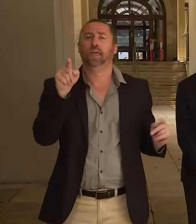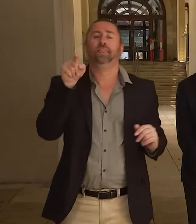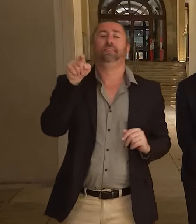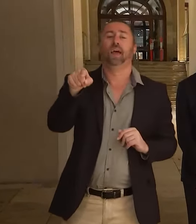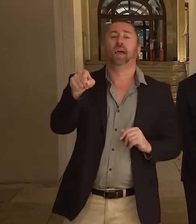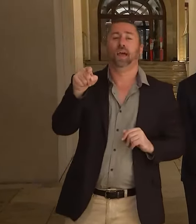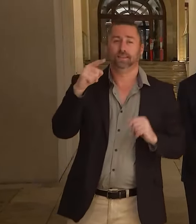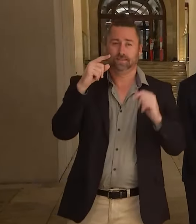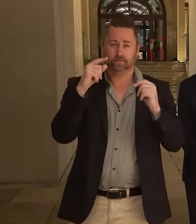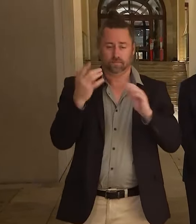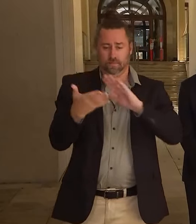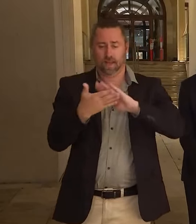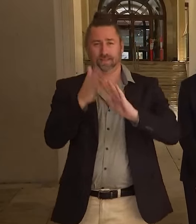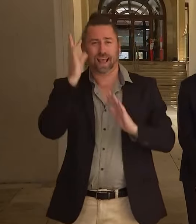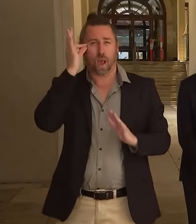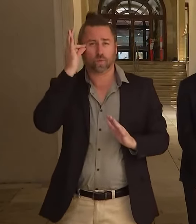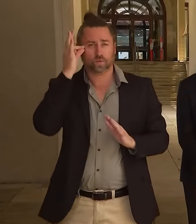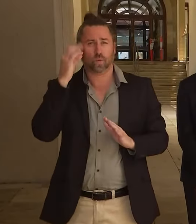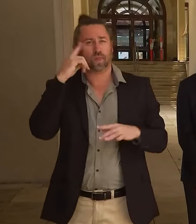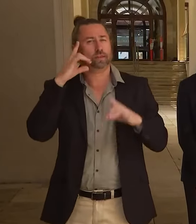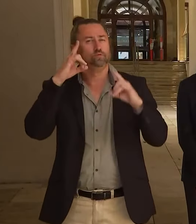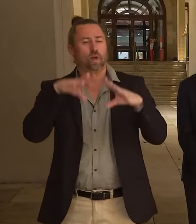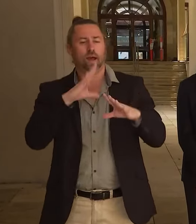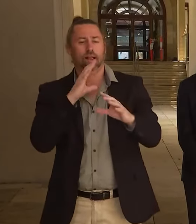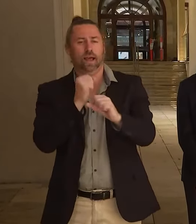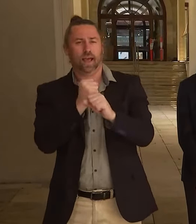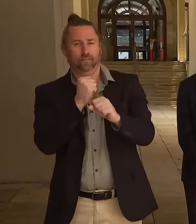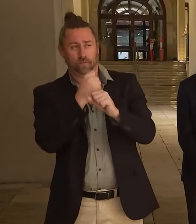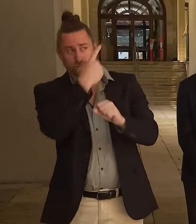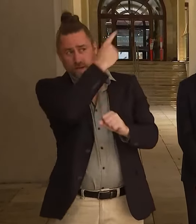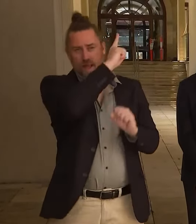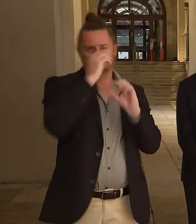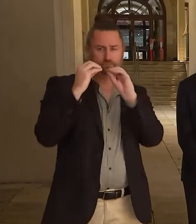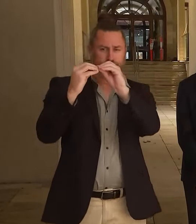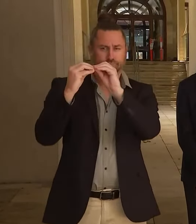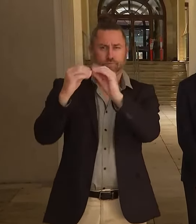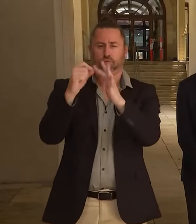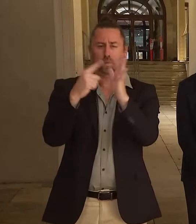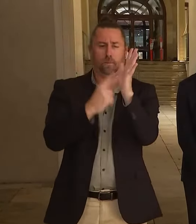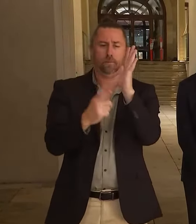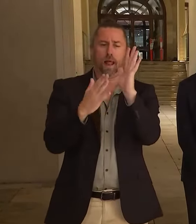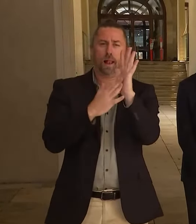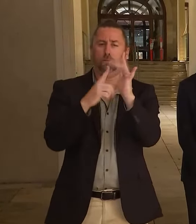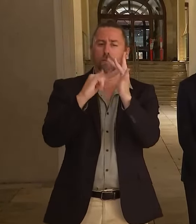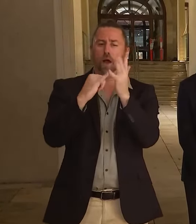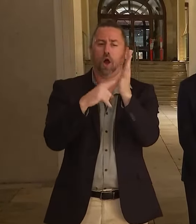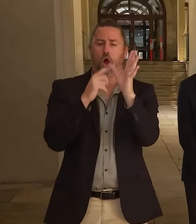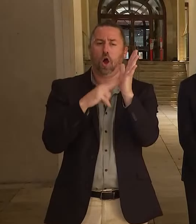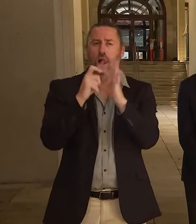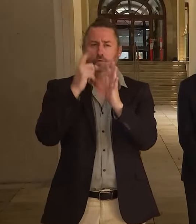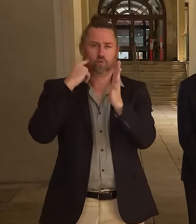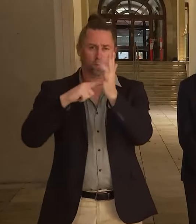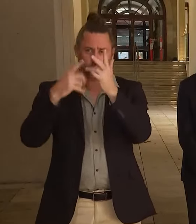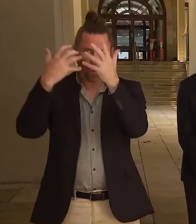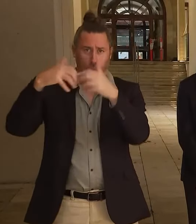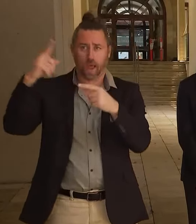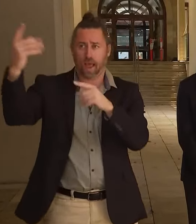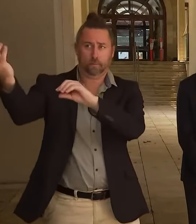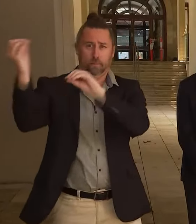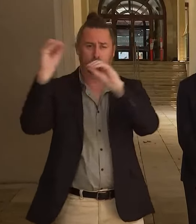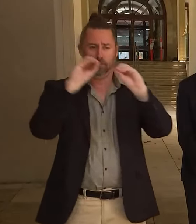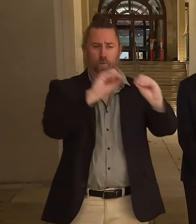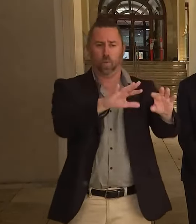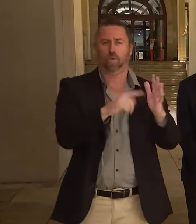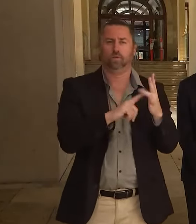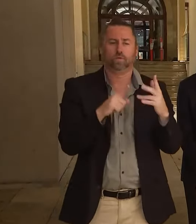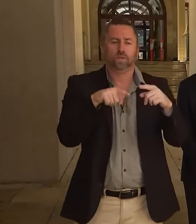aged care facility. I understand the Commonwealth working with them about possibly being able to relocate them to another